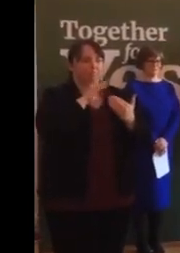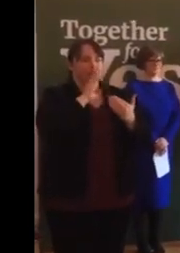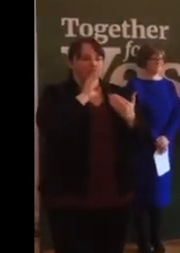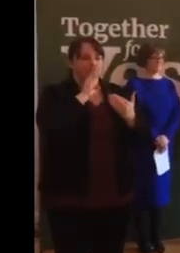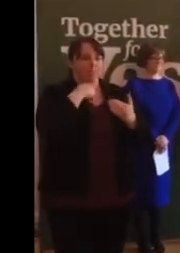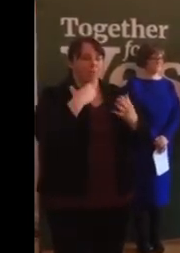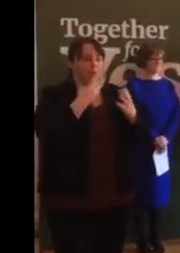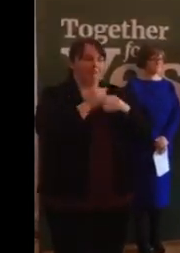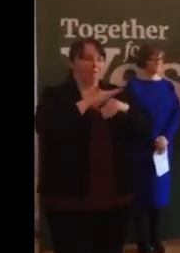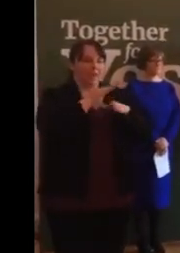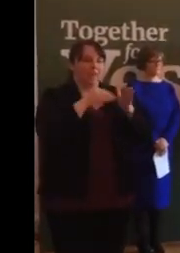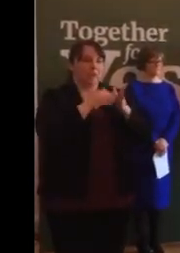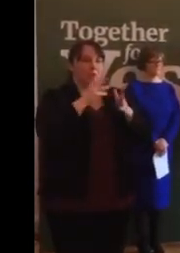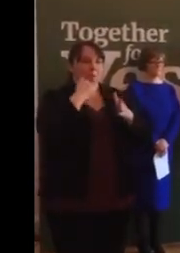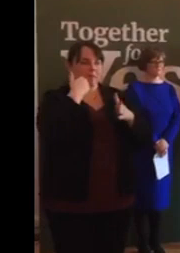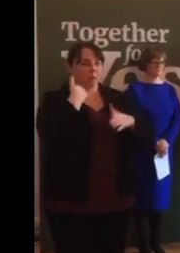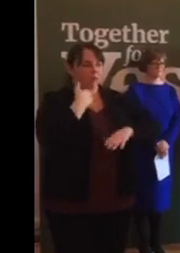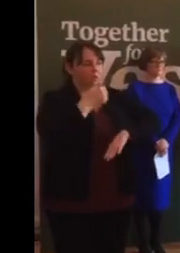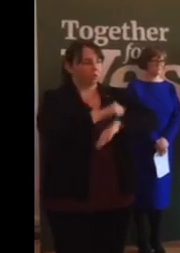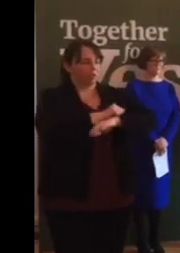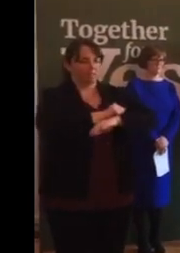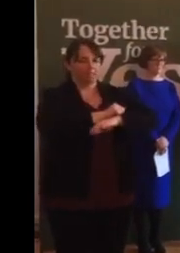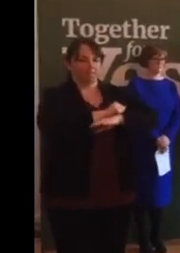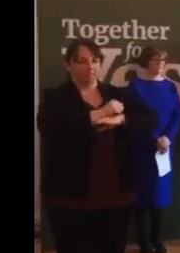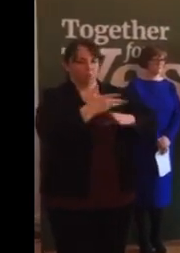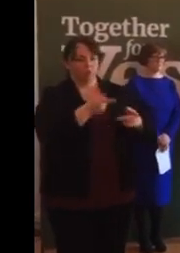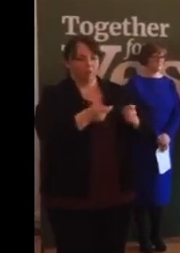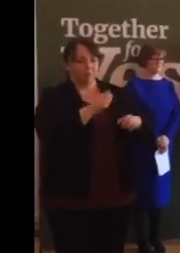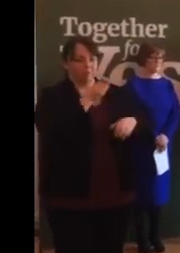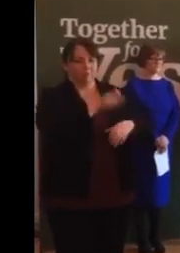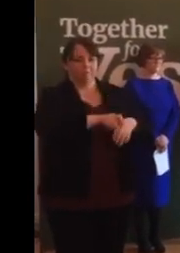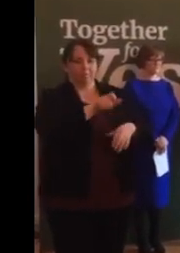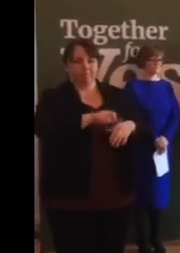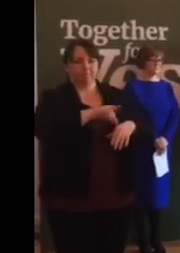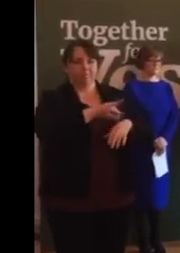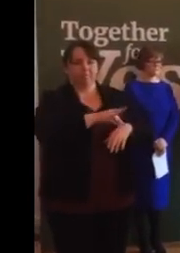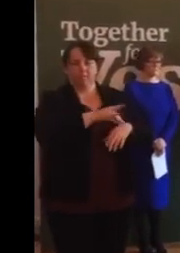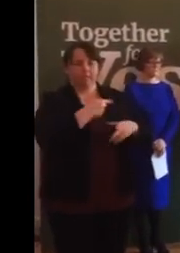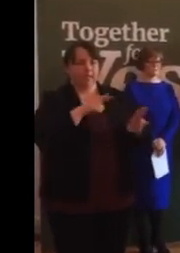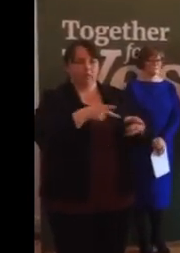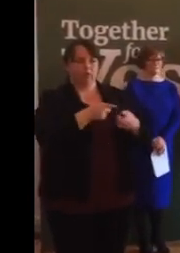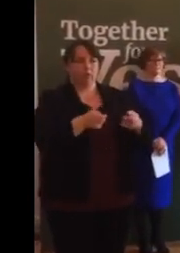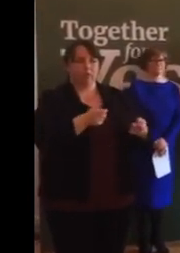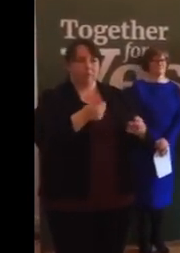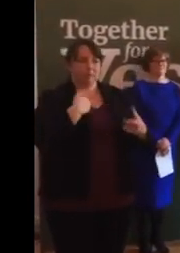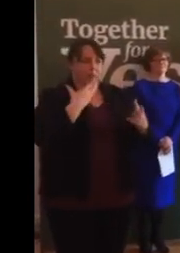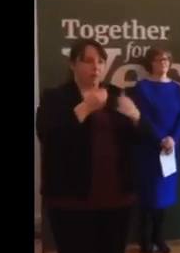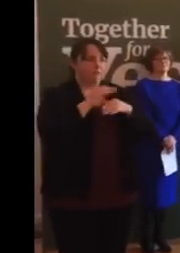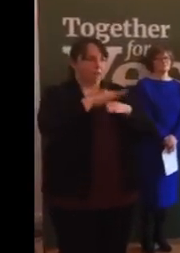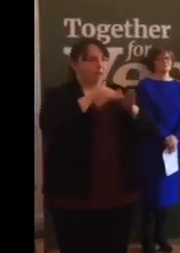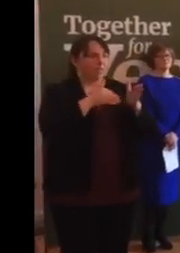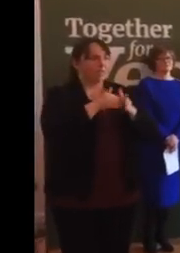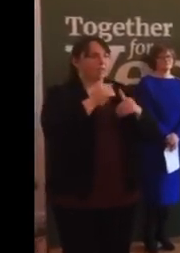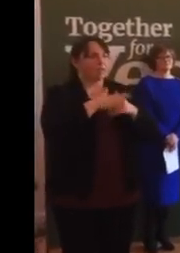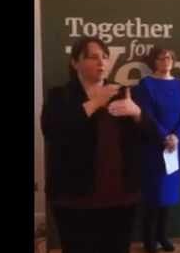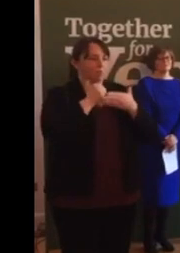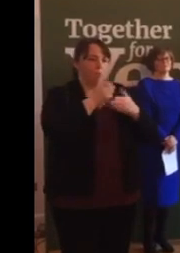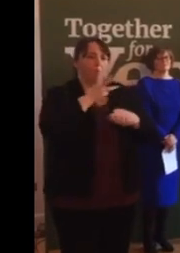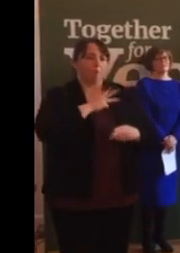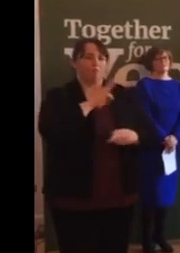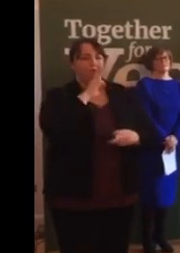are tied when treating our patients. We are together for Yes to support a woman's private and personal decision.